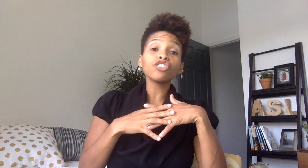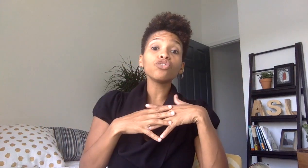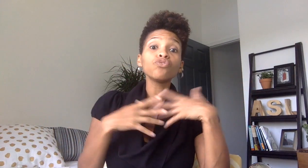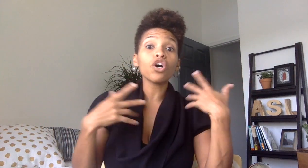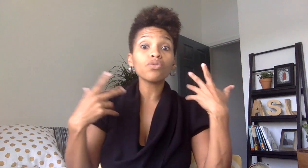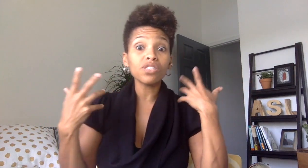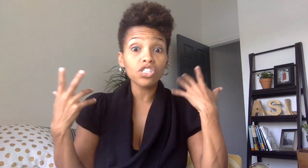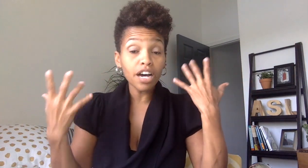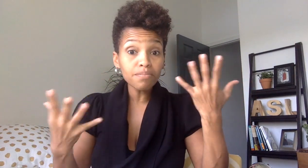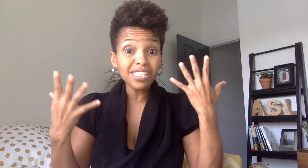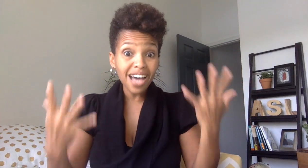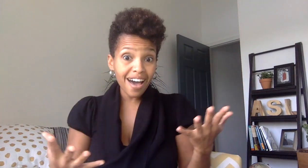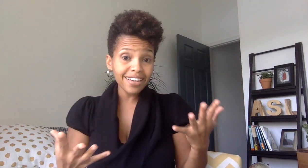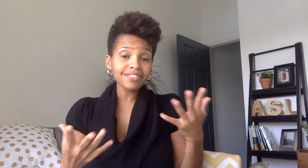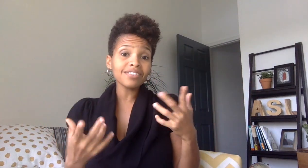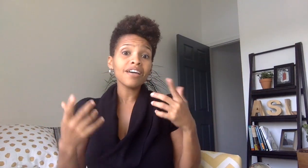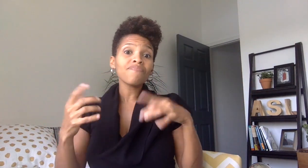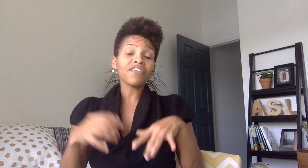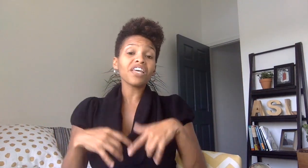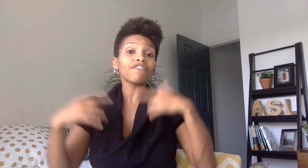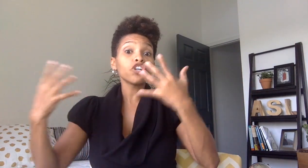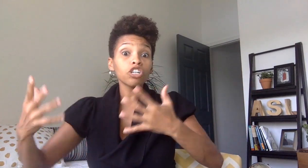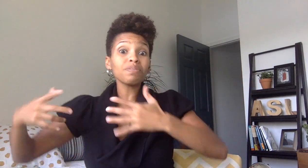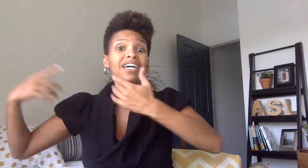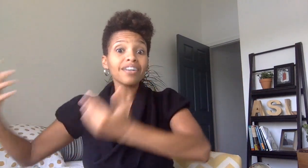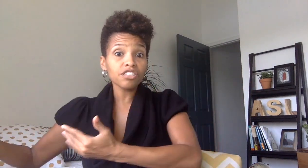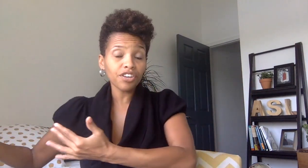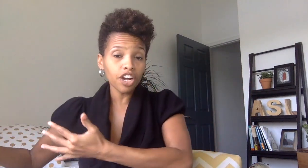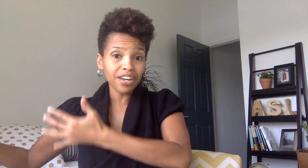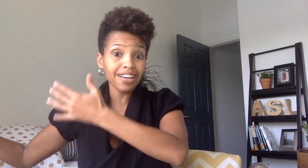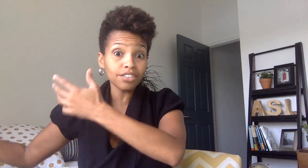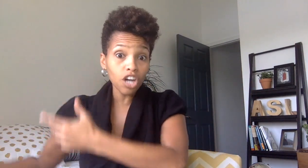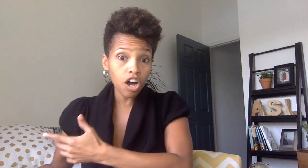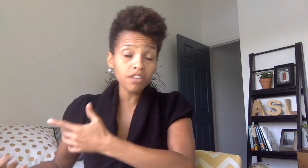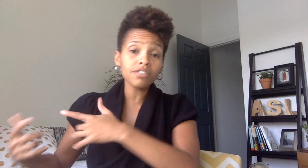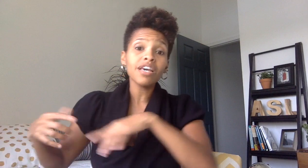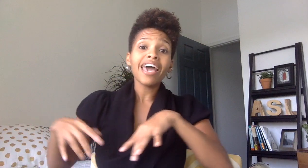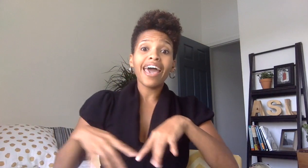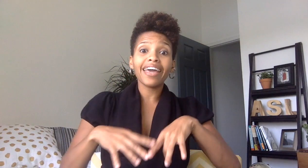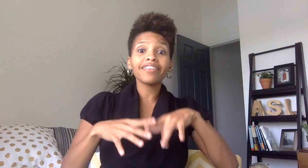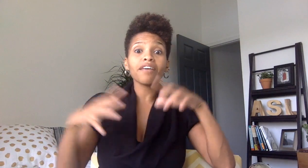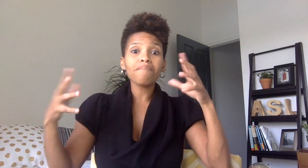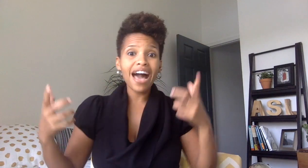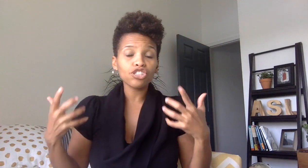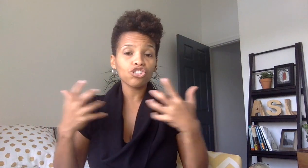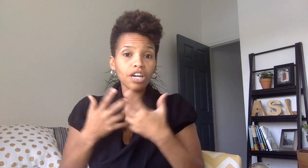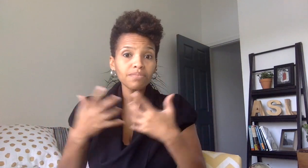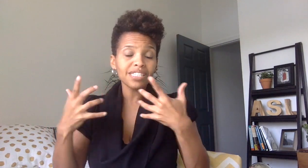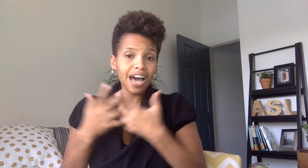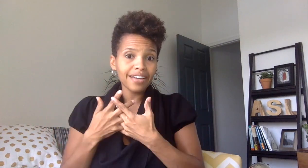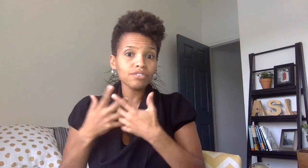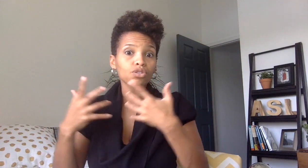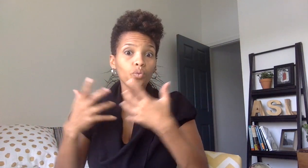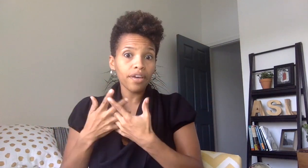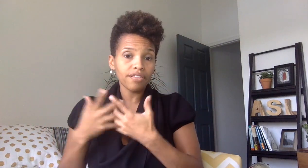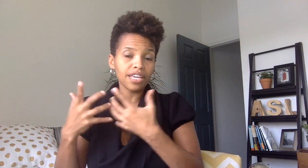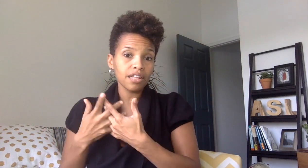do know some signs that they've learned because their hearing has gone and they match some signs with English